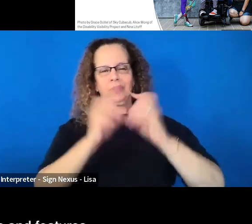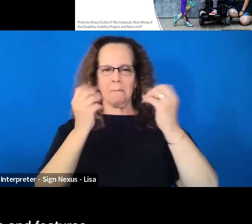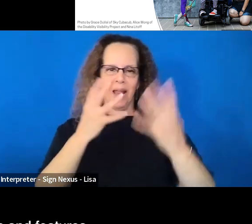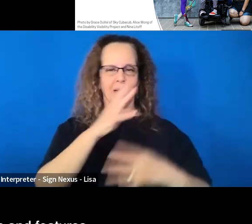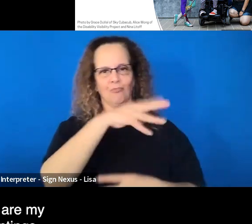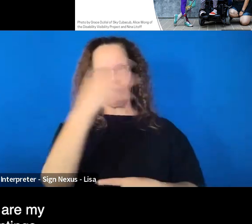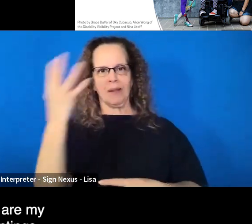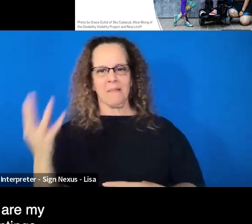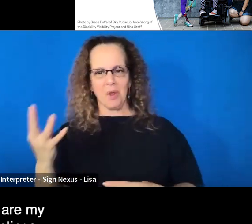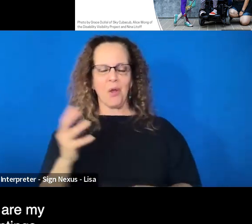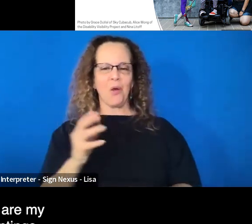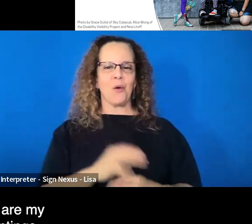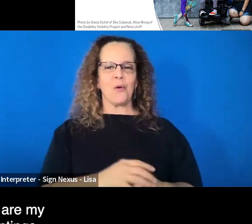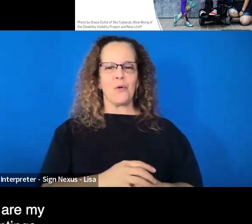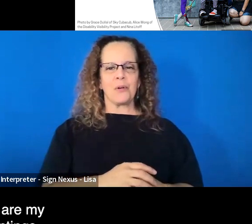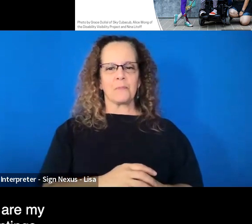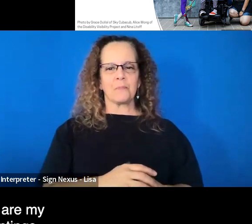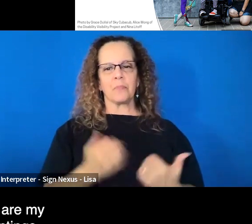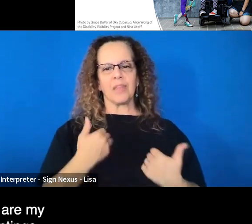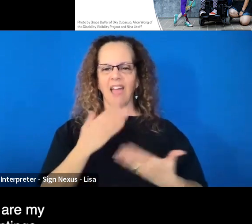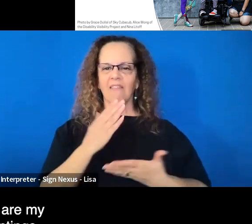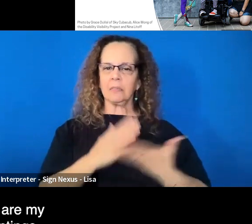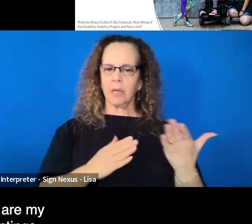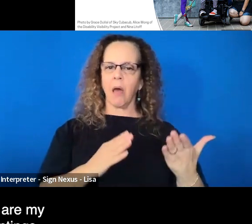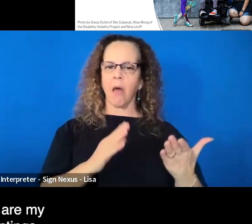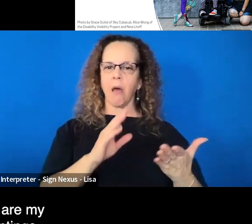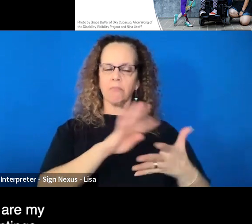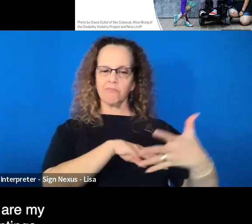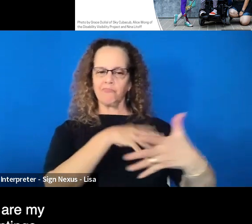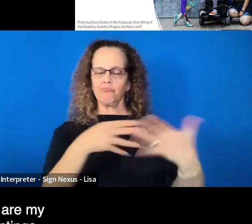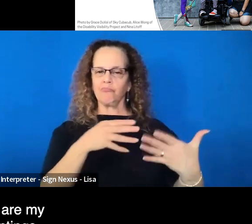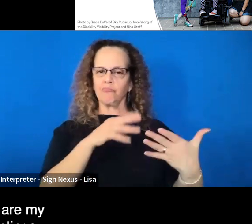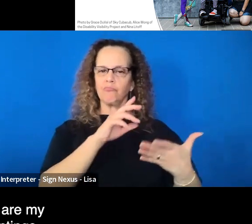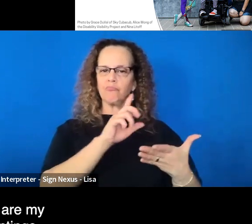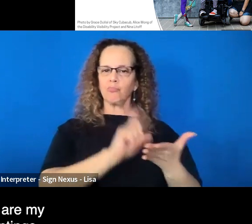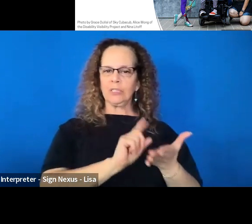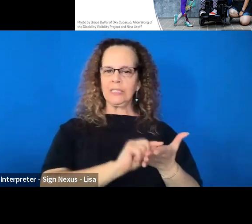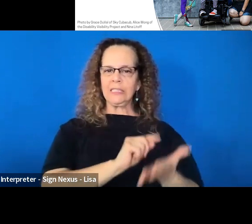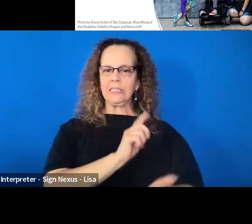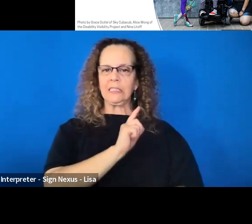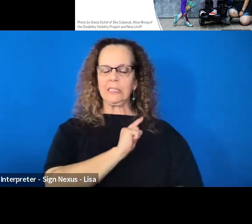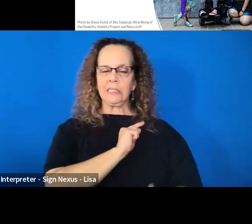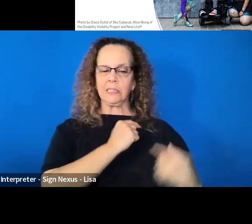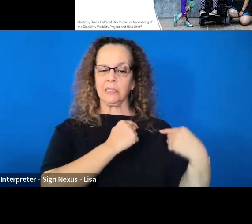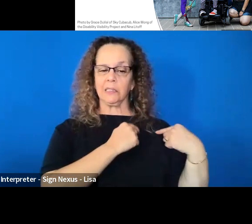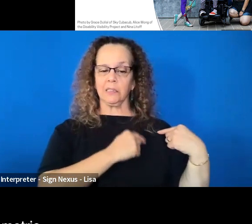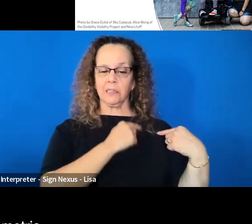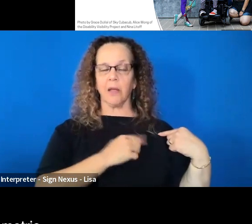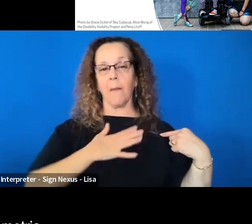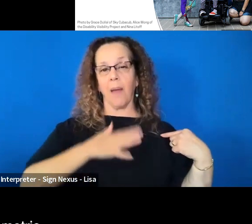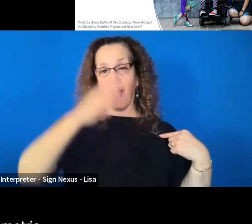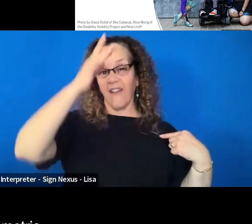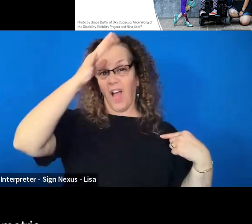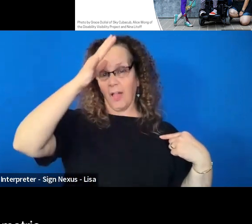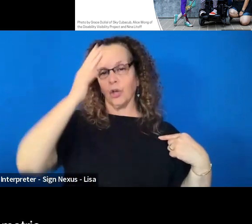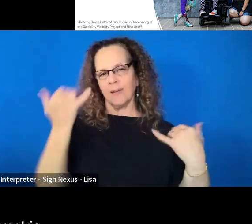features some prints that are my late father's paintings that